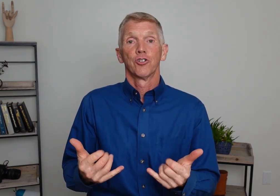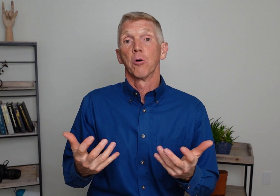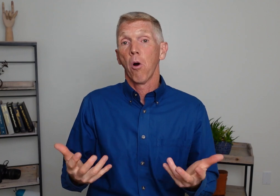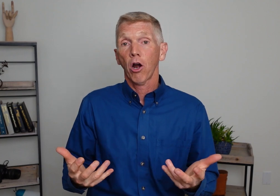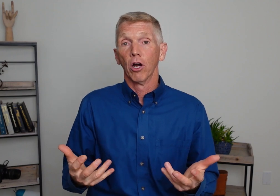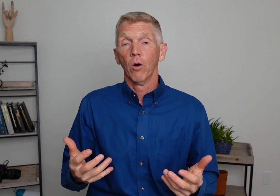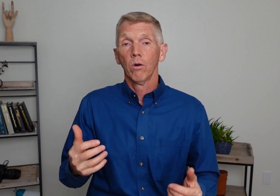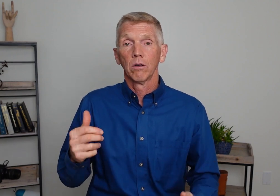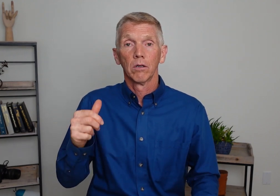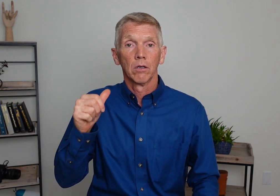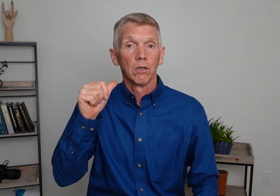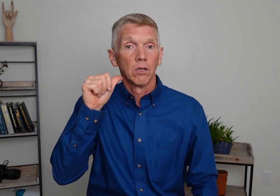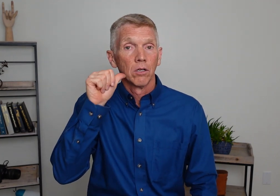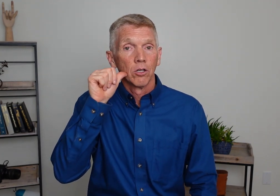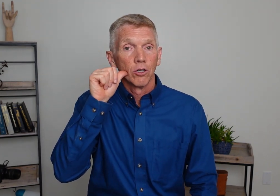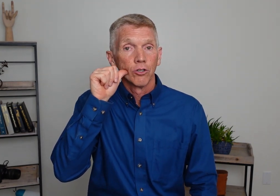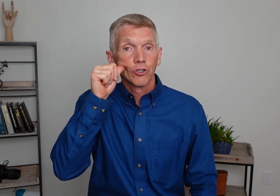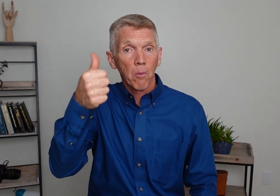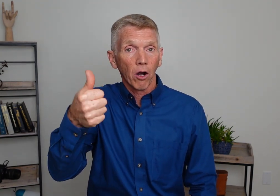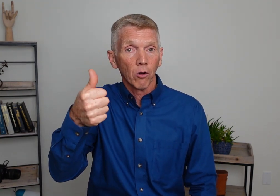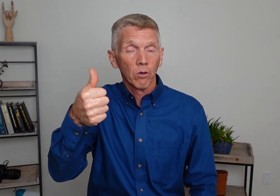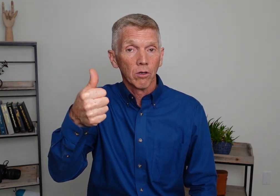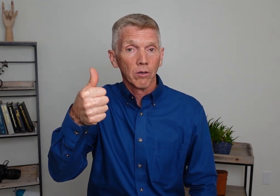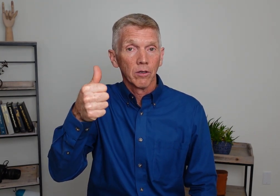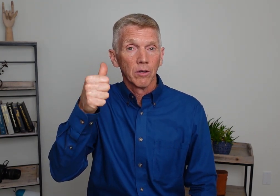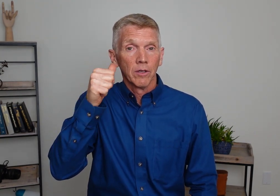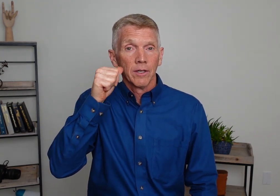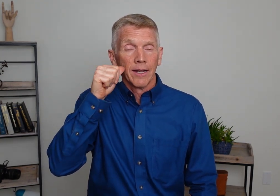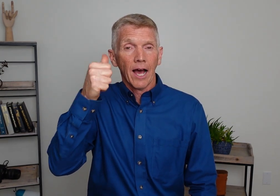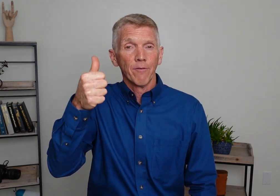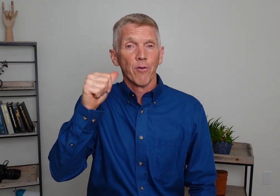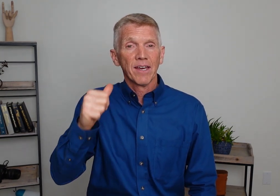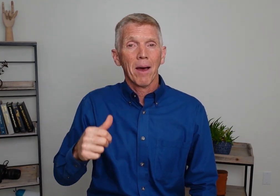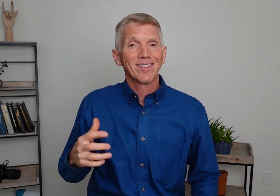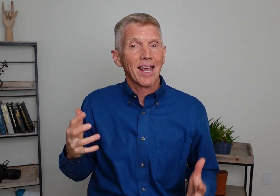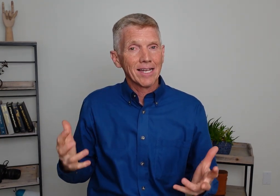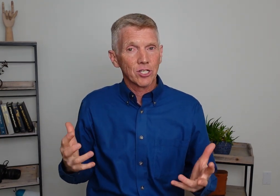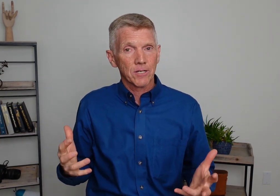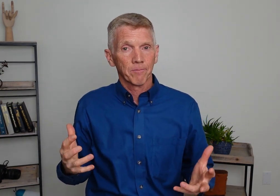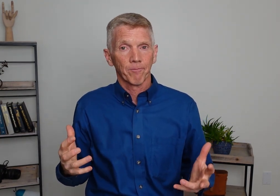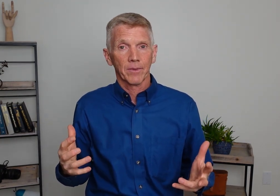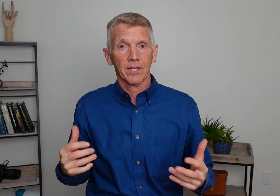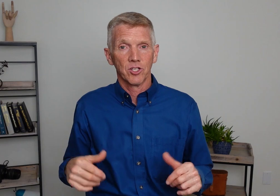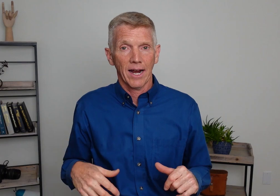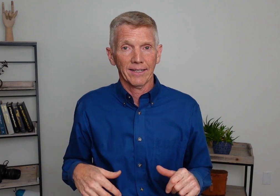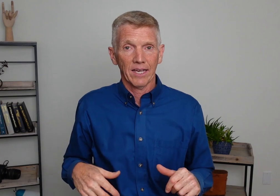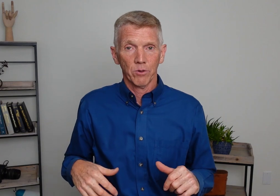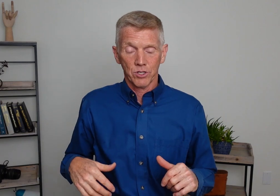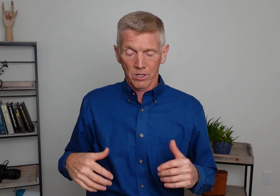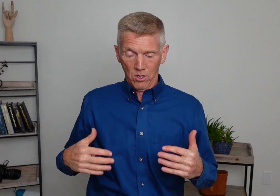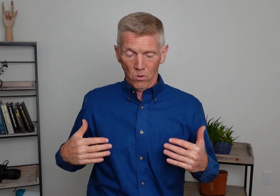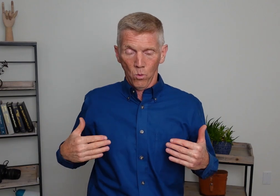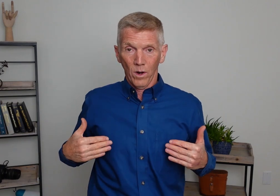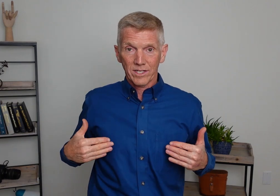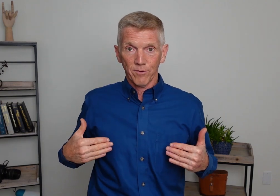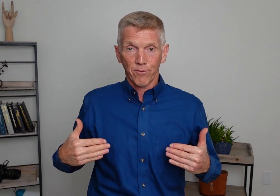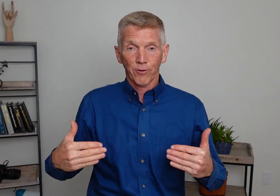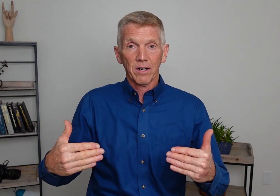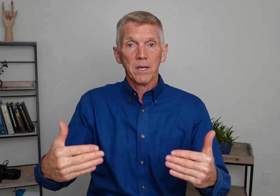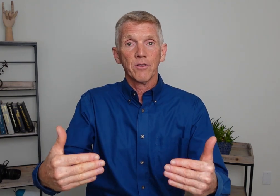Tomorrow. Tomorrow. Now if you think about tense what's sign language. What's in sign front of me in